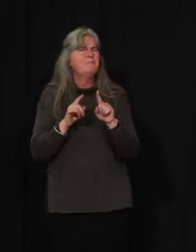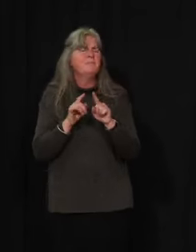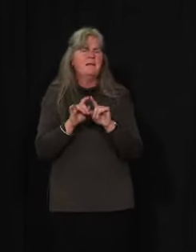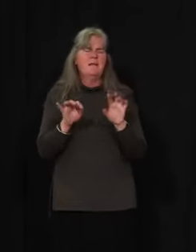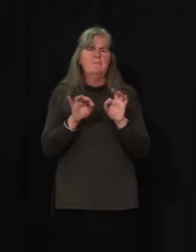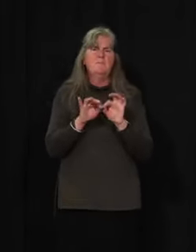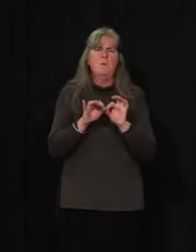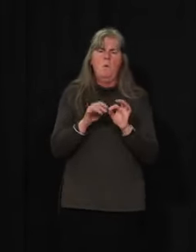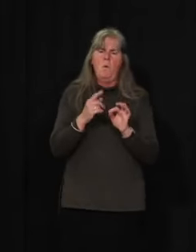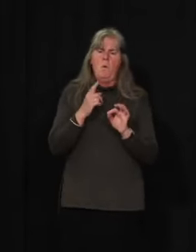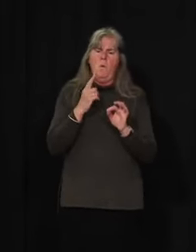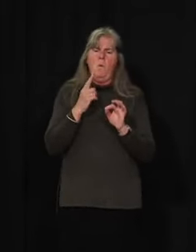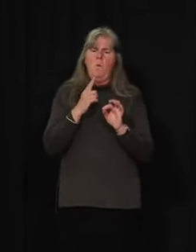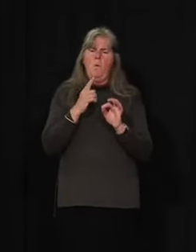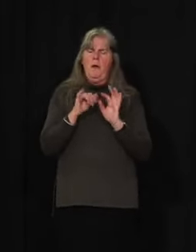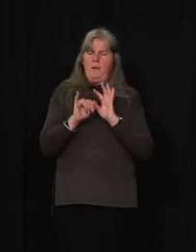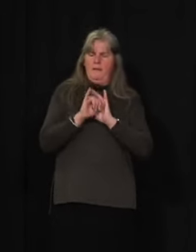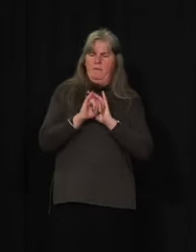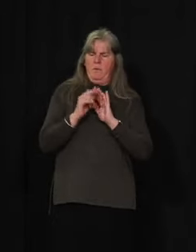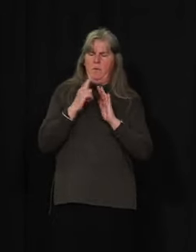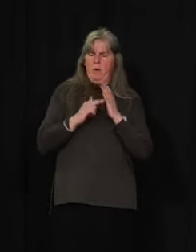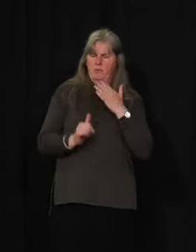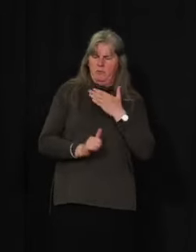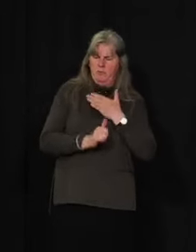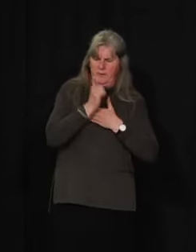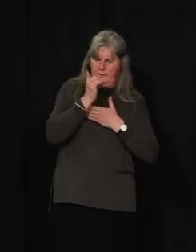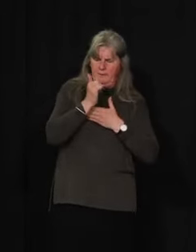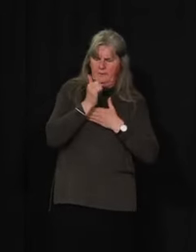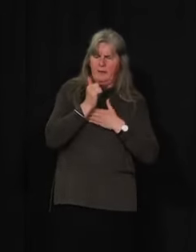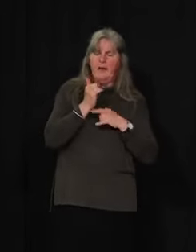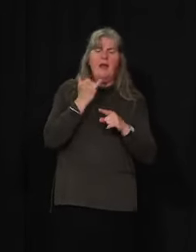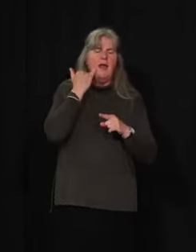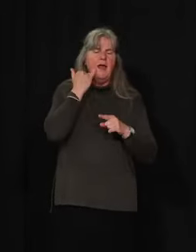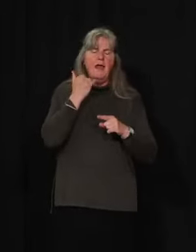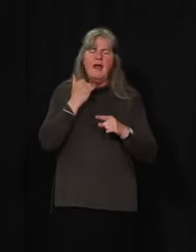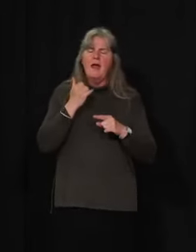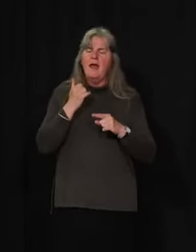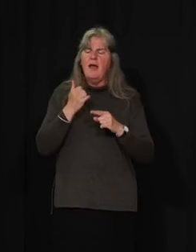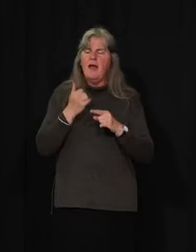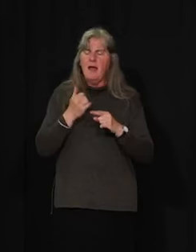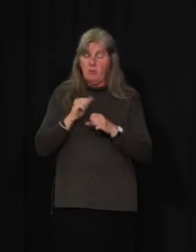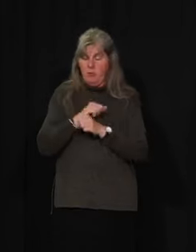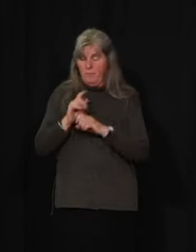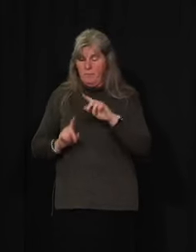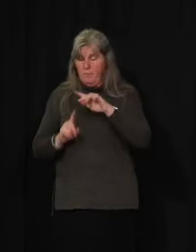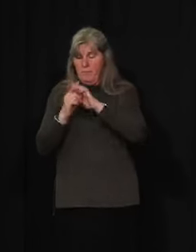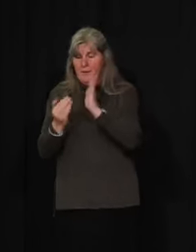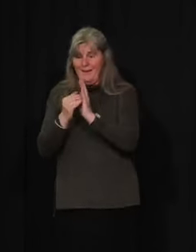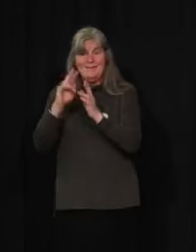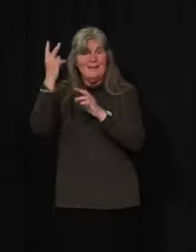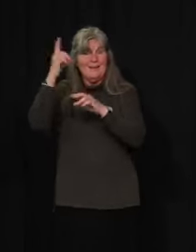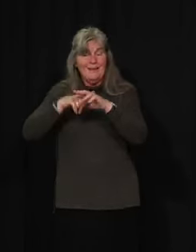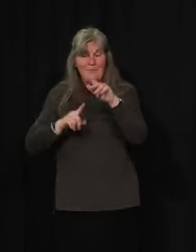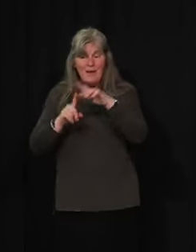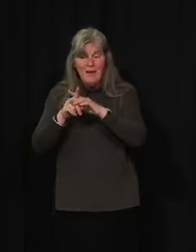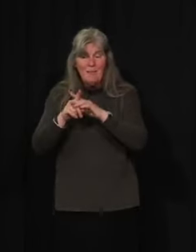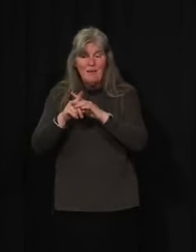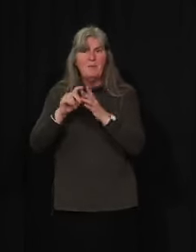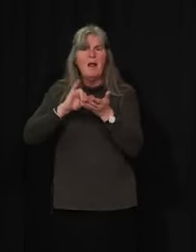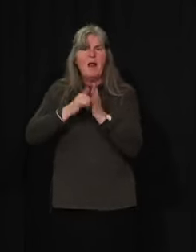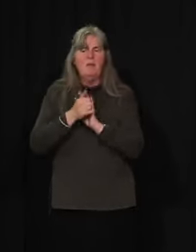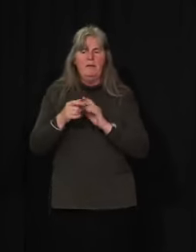of what is the risk? What is the risk as we look to a second wave? What are the tools that we need to manage that risk?